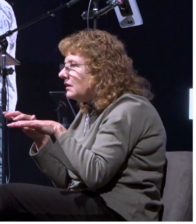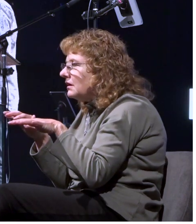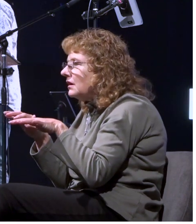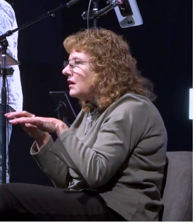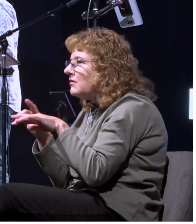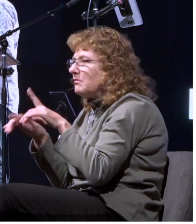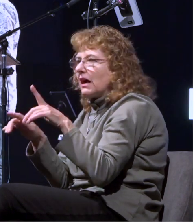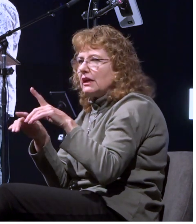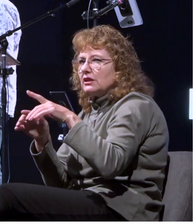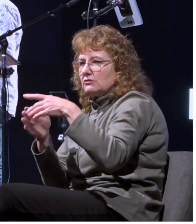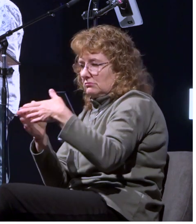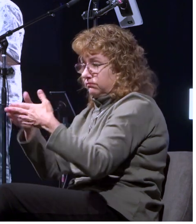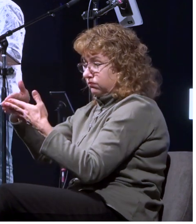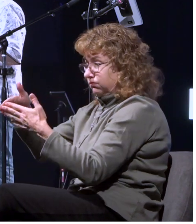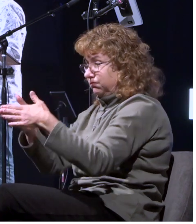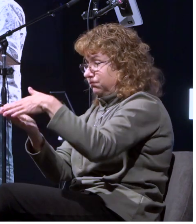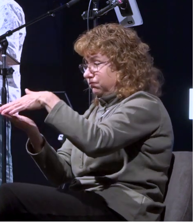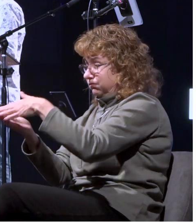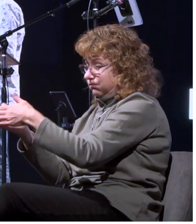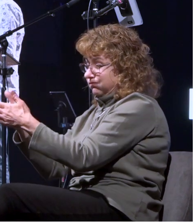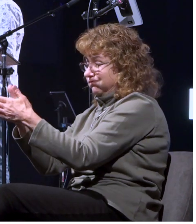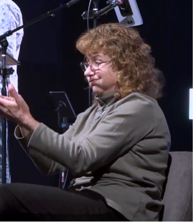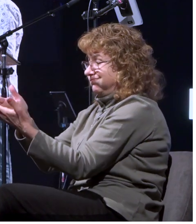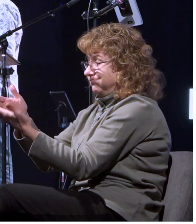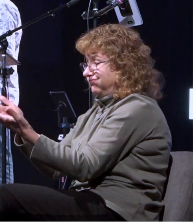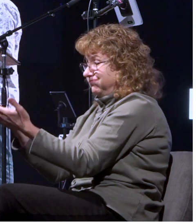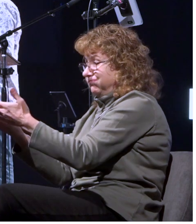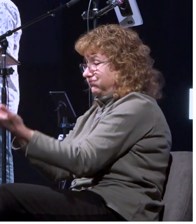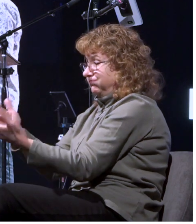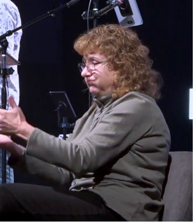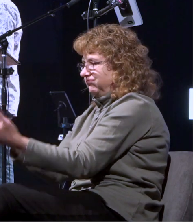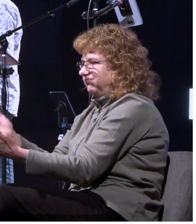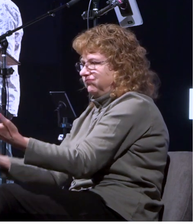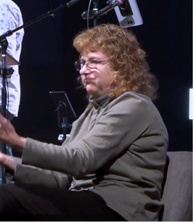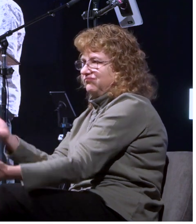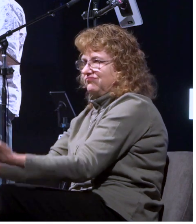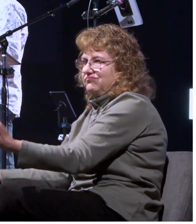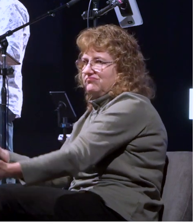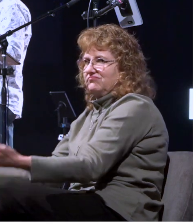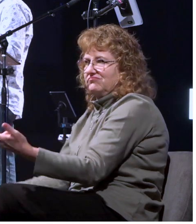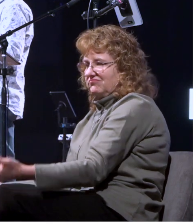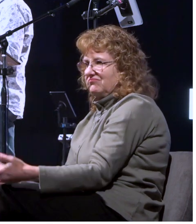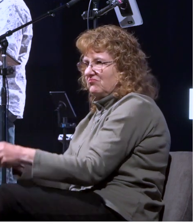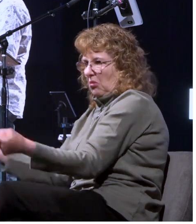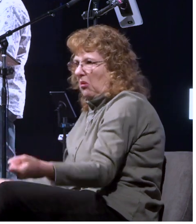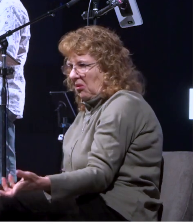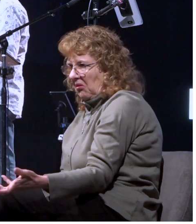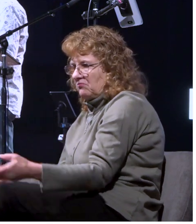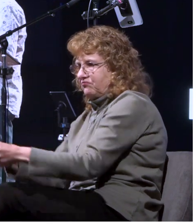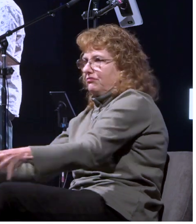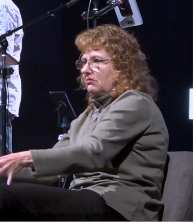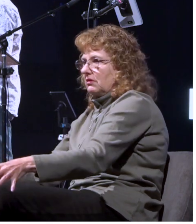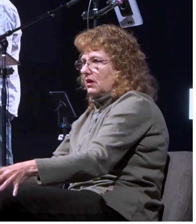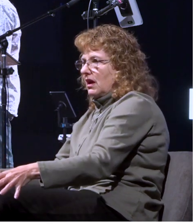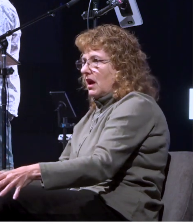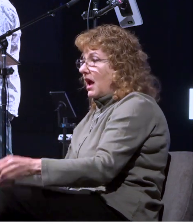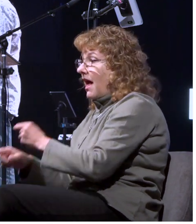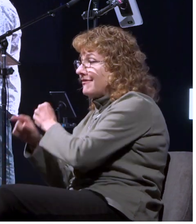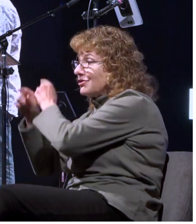being broken up by the violence of the waves and the soldier's plan was to kill the prisoners lest any of them should swim